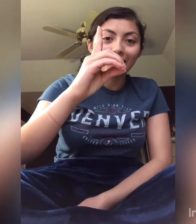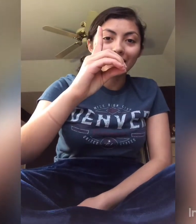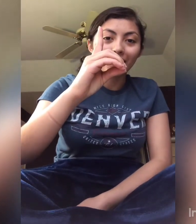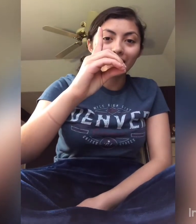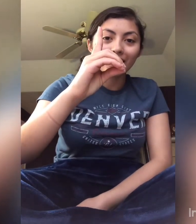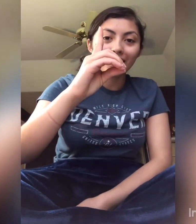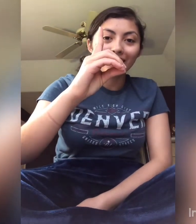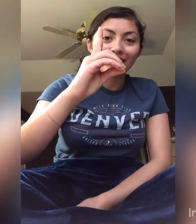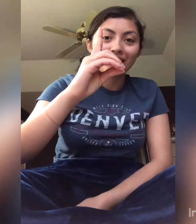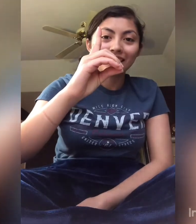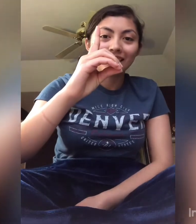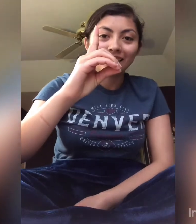doesn't it?